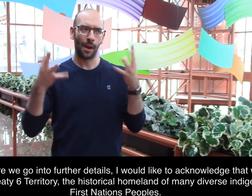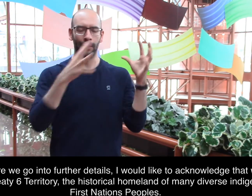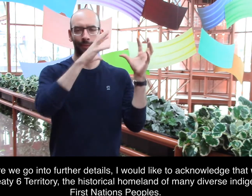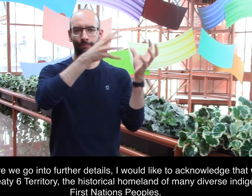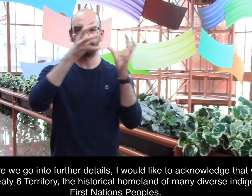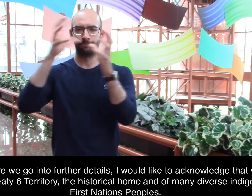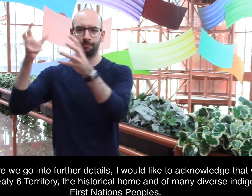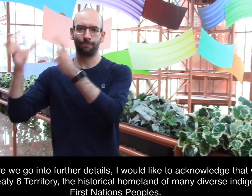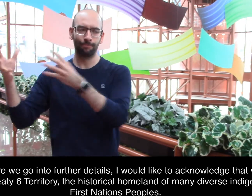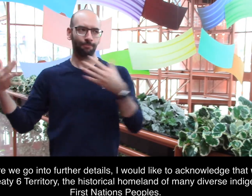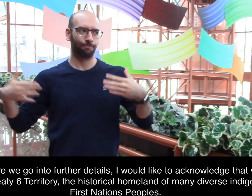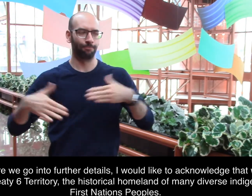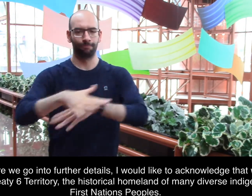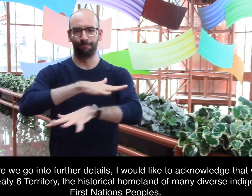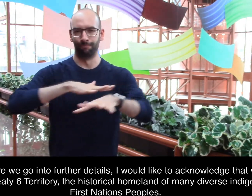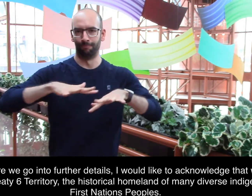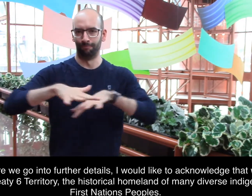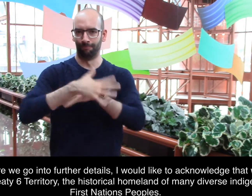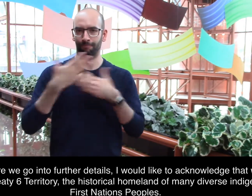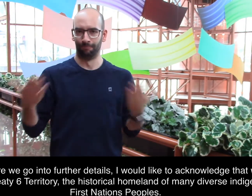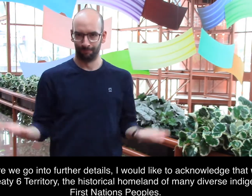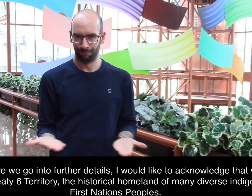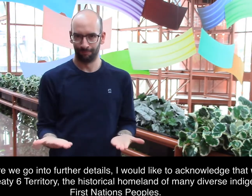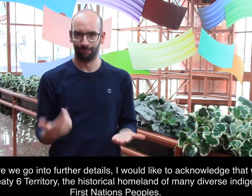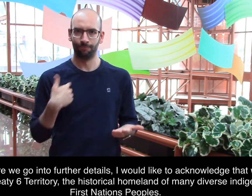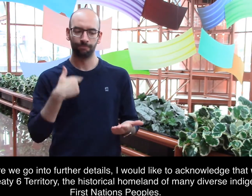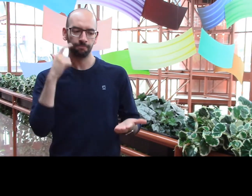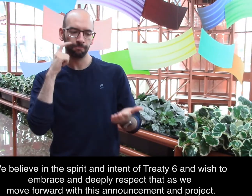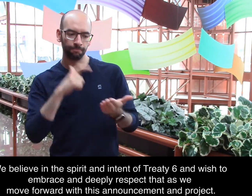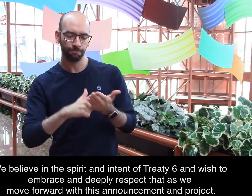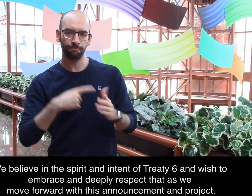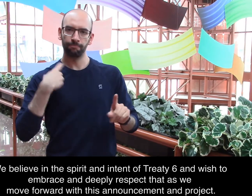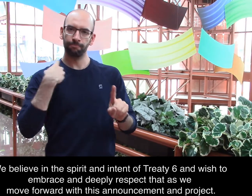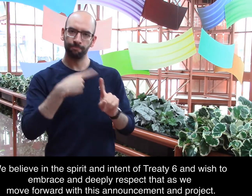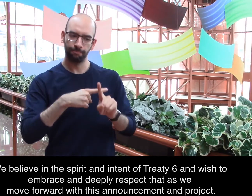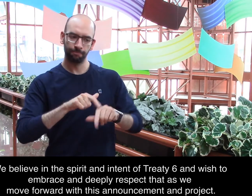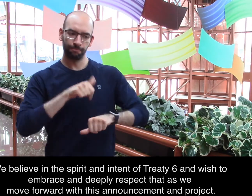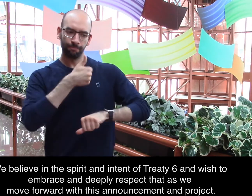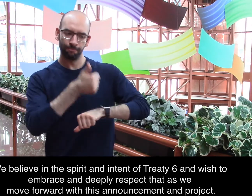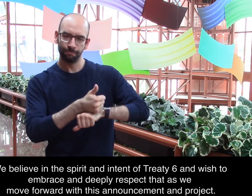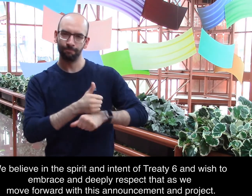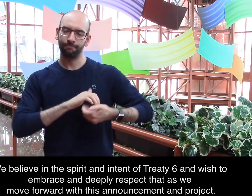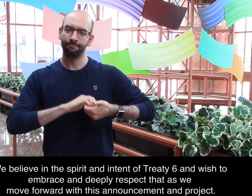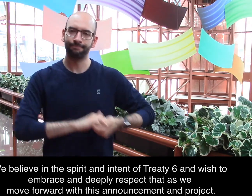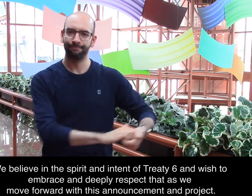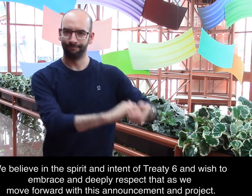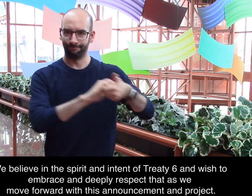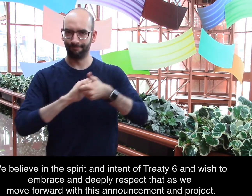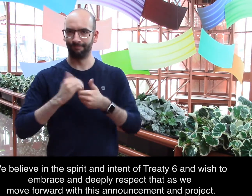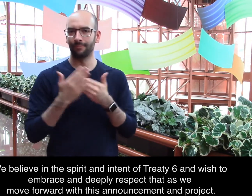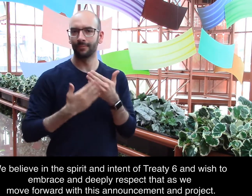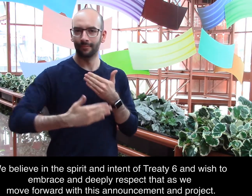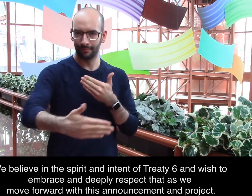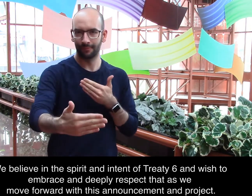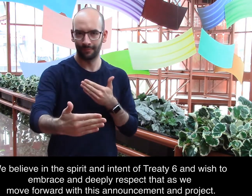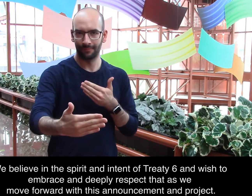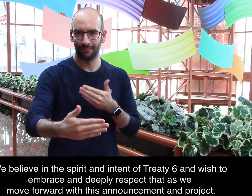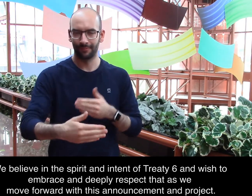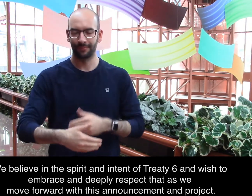of many diverse Indigenous First Nations peoples. We believe in the spirit and intent of Treaty 6 and wish to embrace and deeply